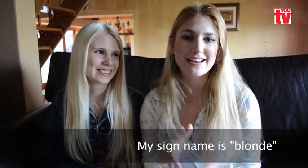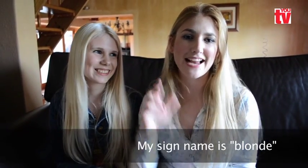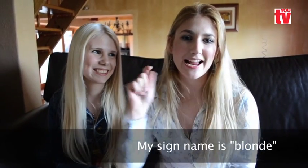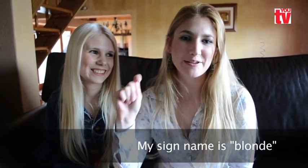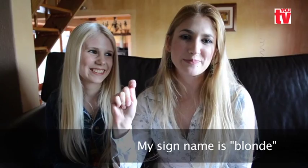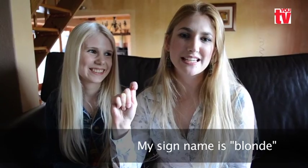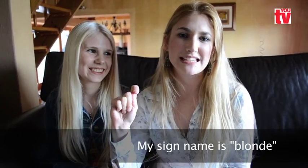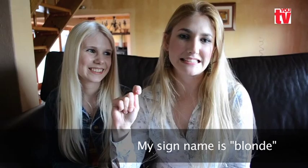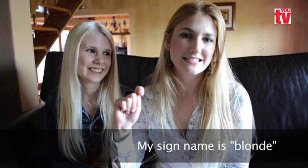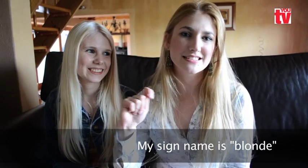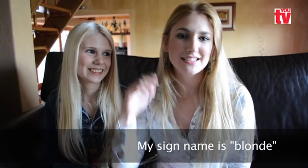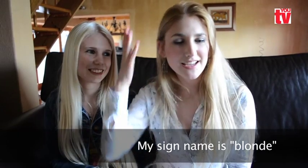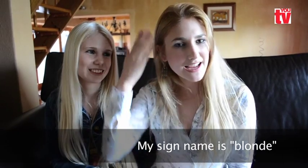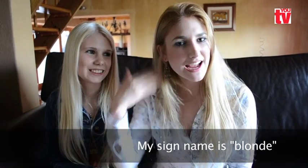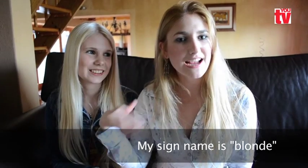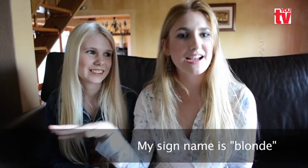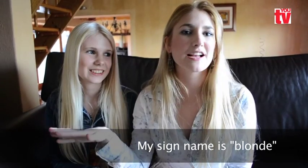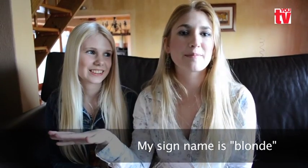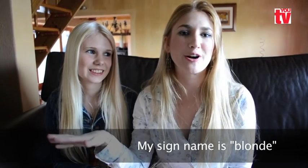name is blonde.